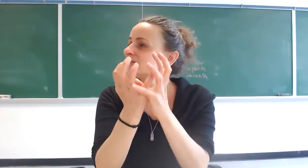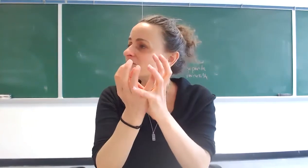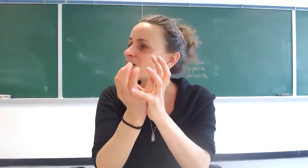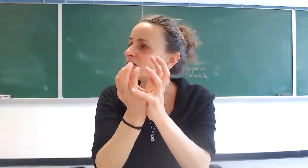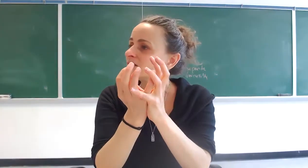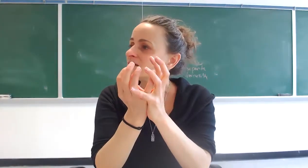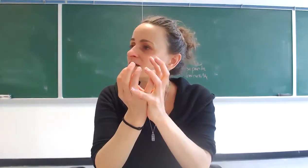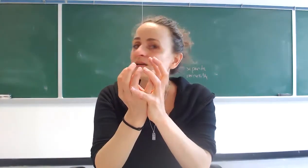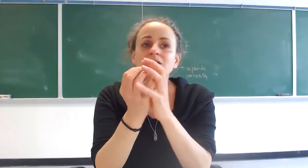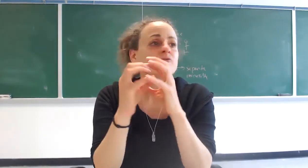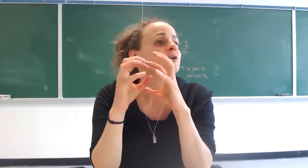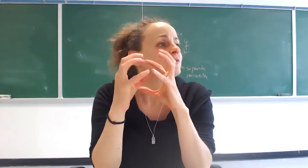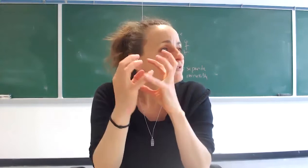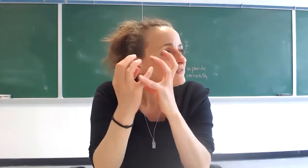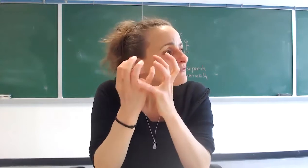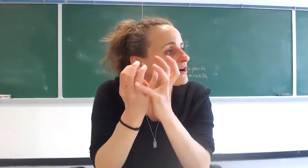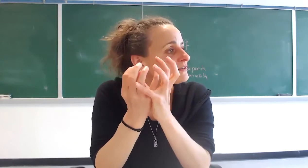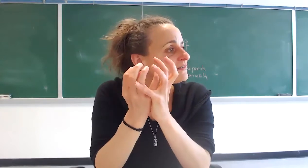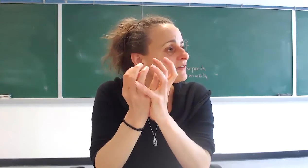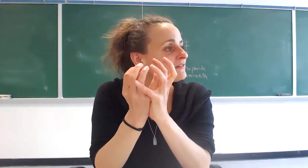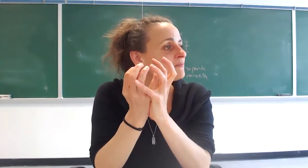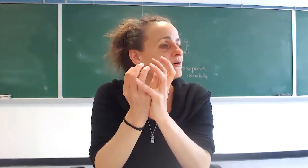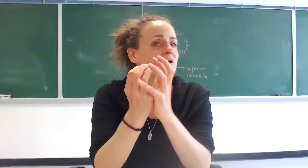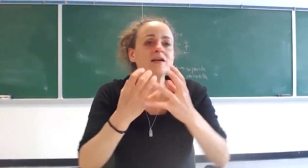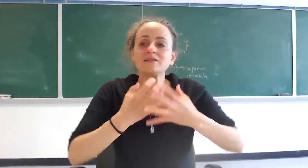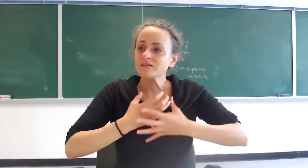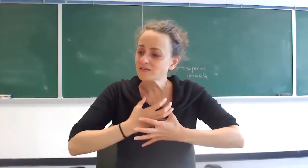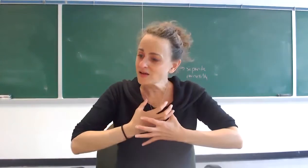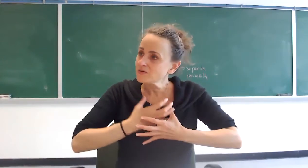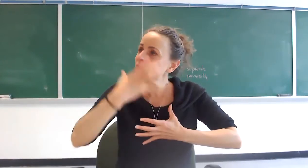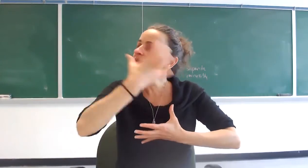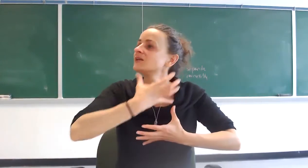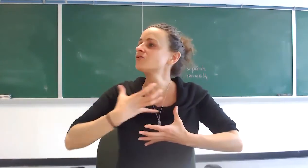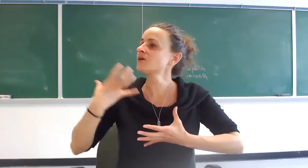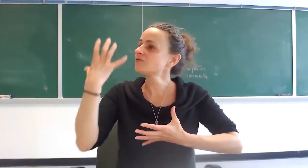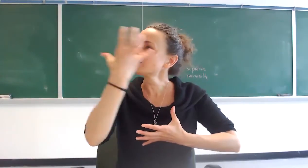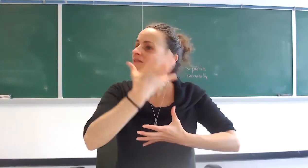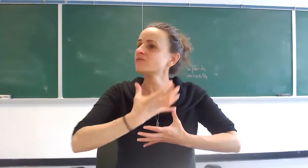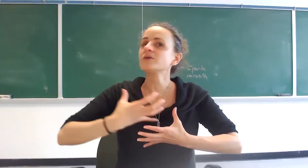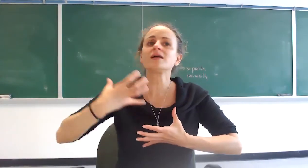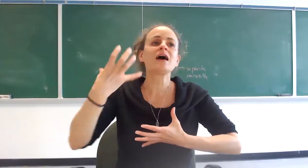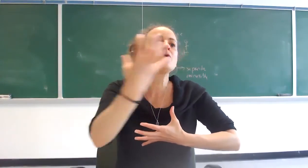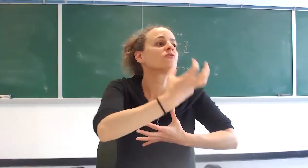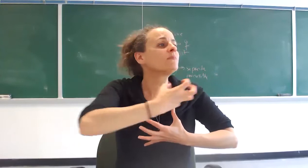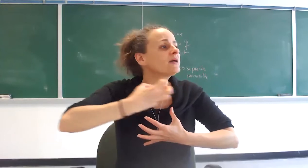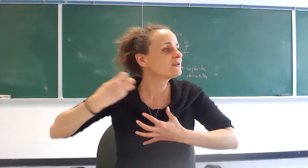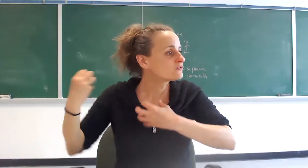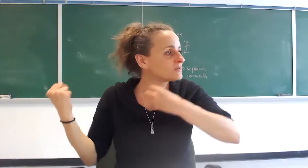safeguarded if we do not safeguard the divine spark as it is carried within each one of us if we allow humanity to be